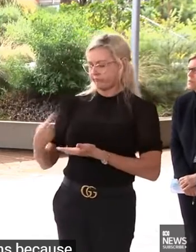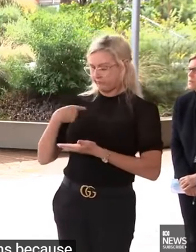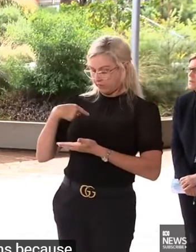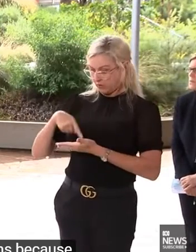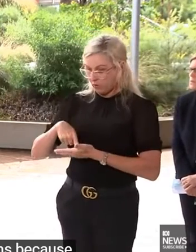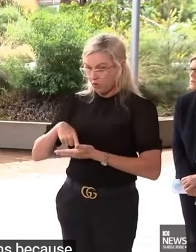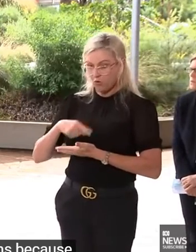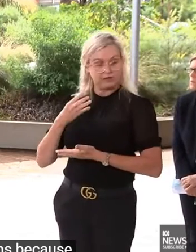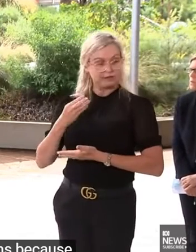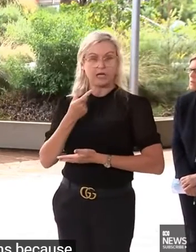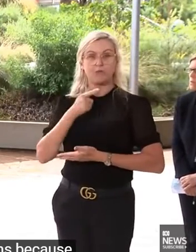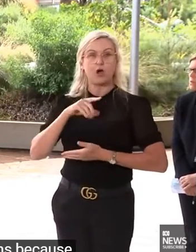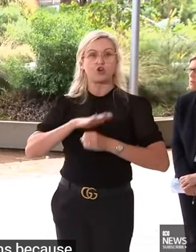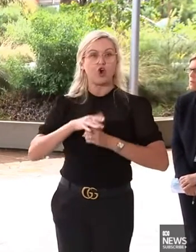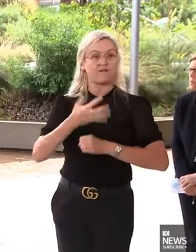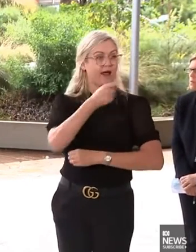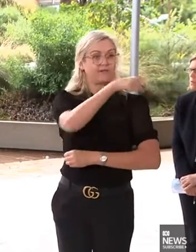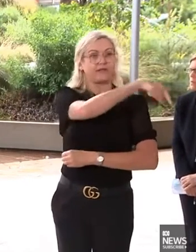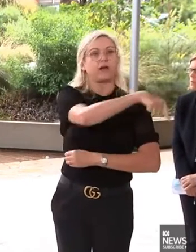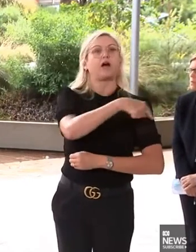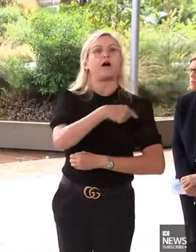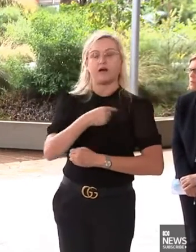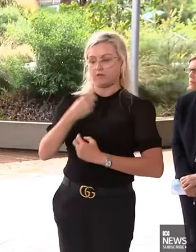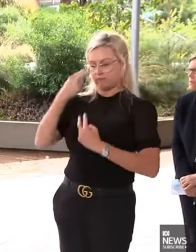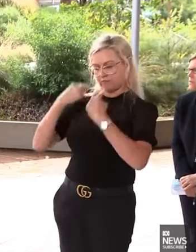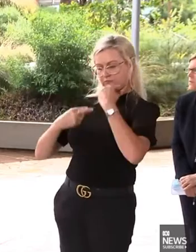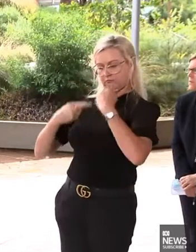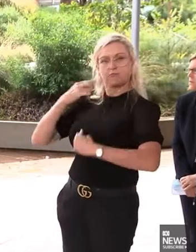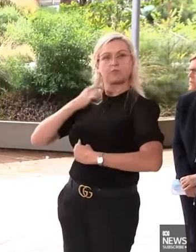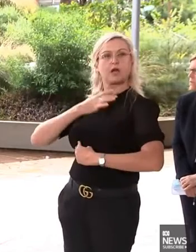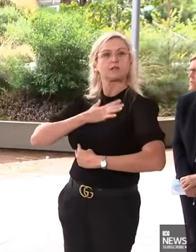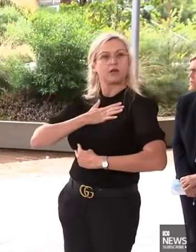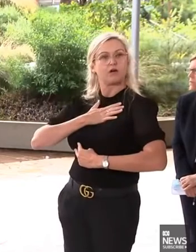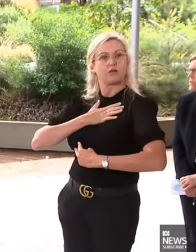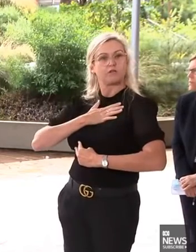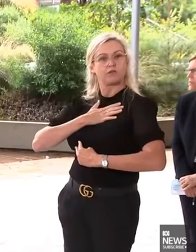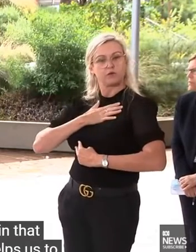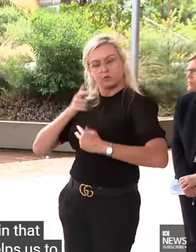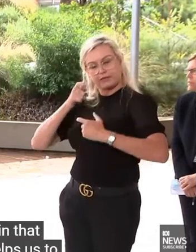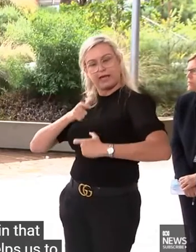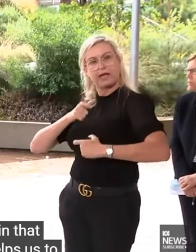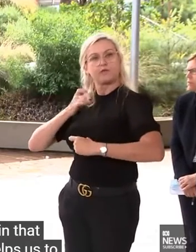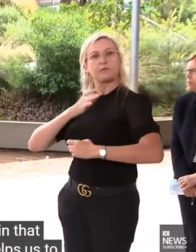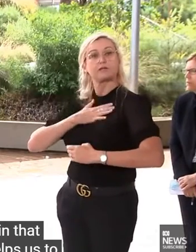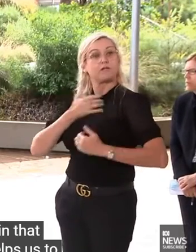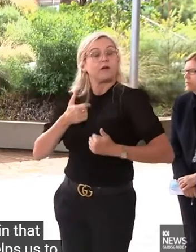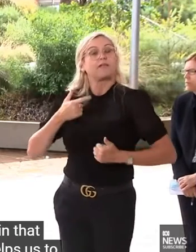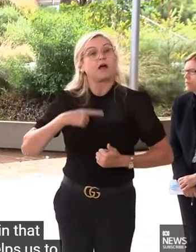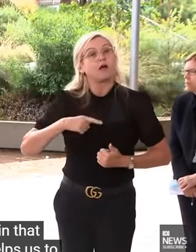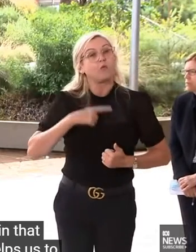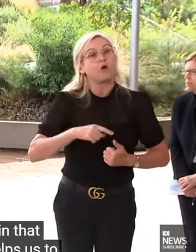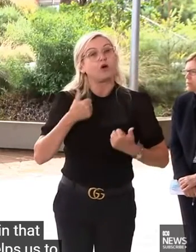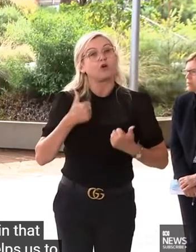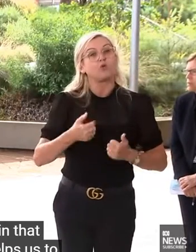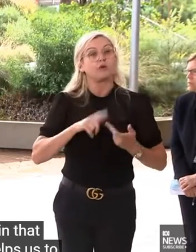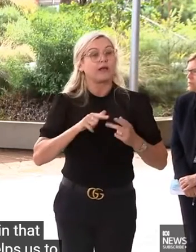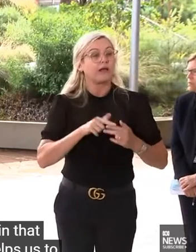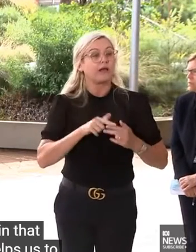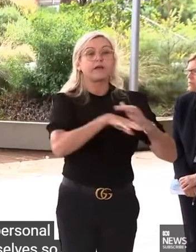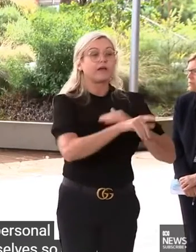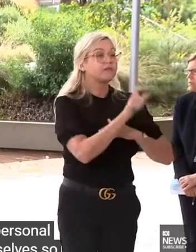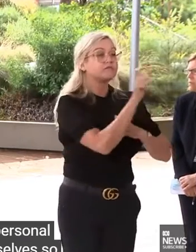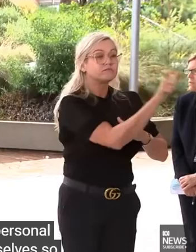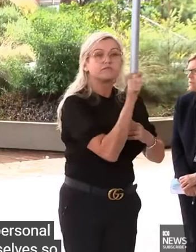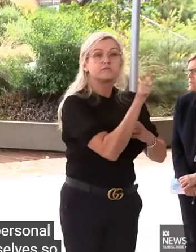It still helps us individually to take personal responsibility for ourselves. So there are arguments, I think, that